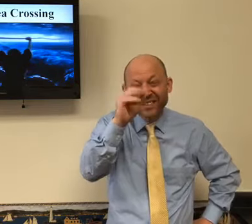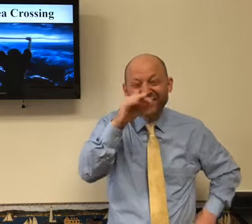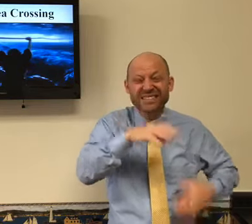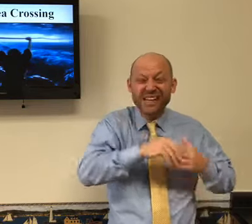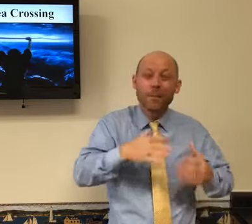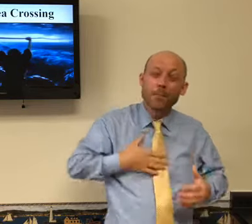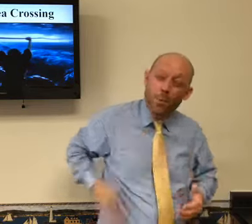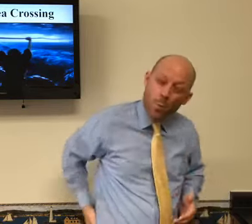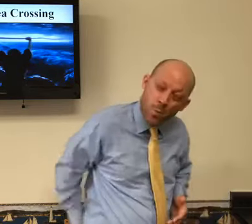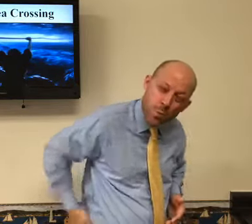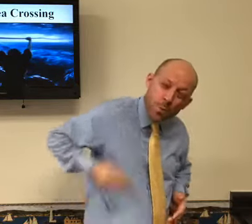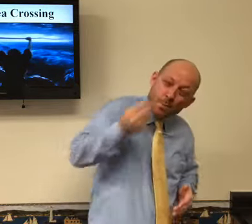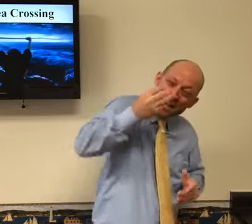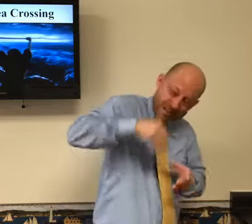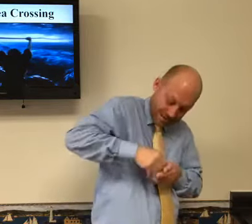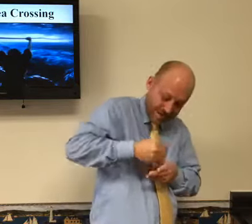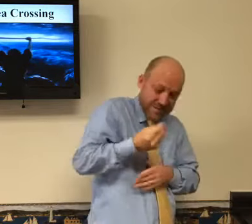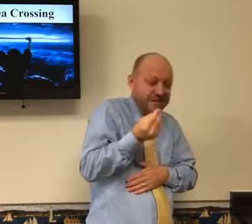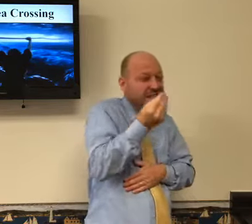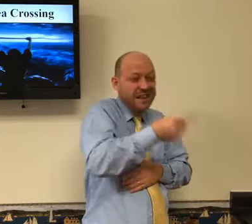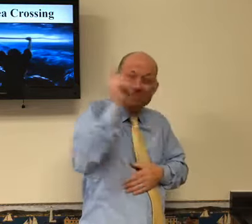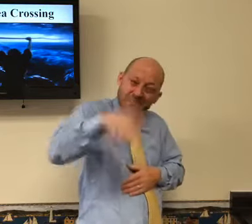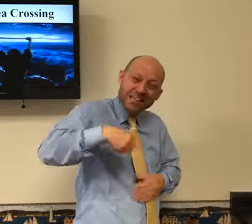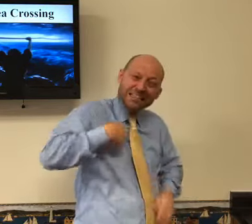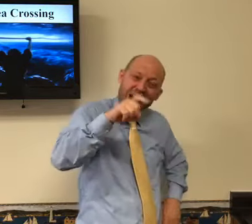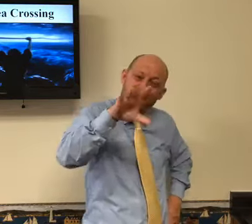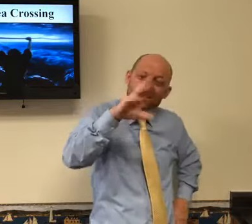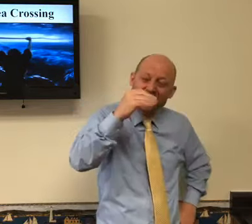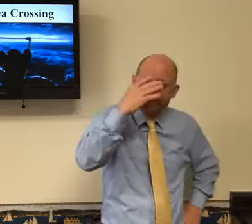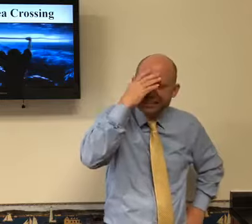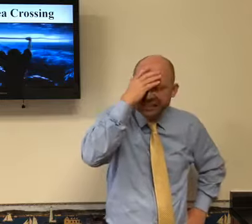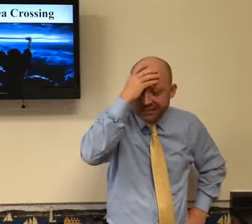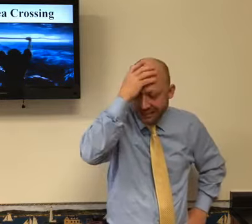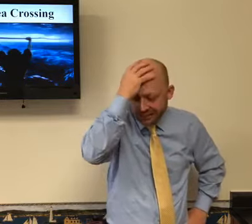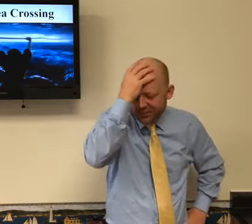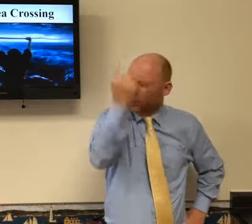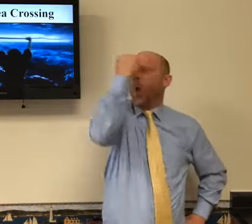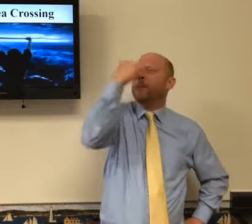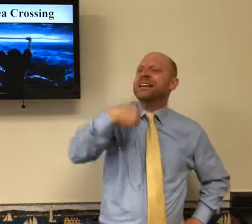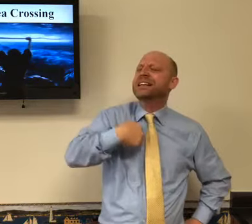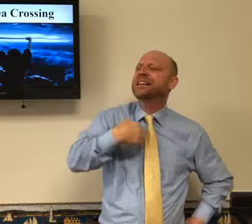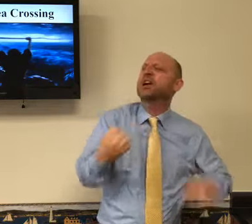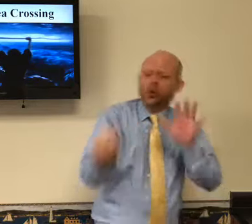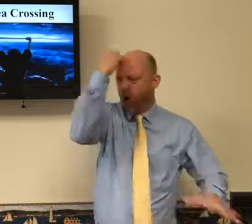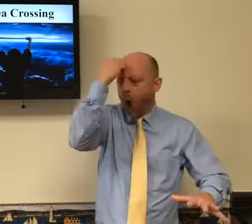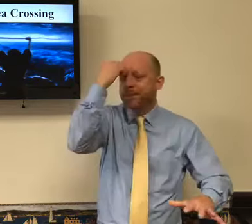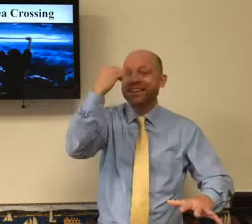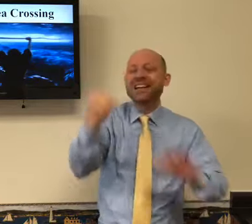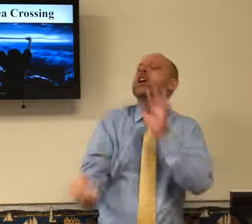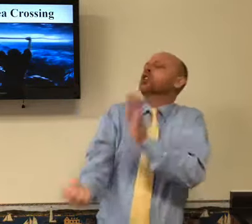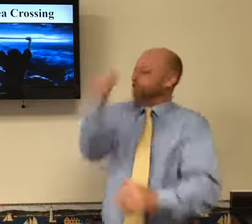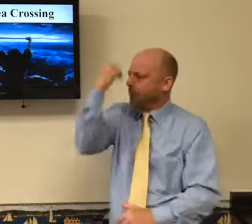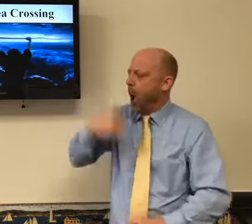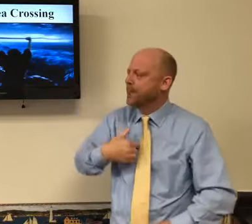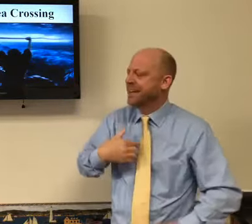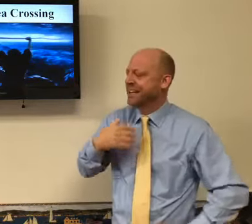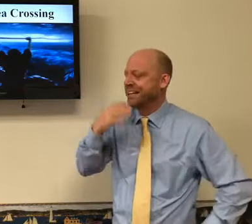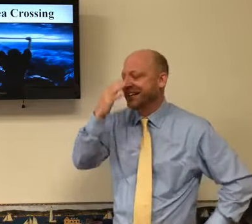I had to take that out of my wallet. I had to pay $150. had to pay the price because I made a stupid decision.